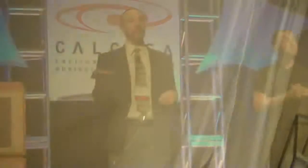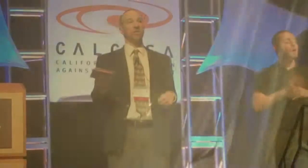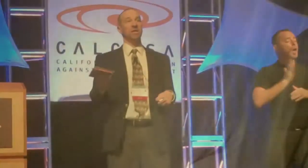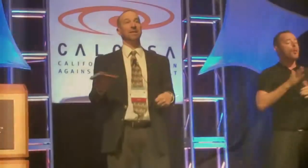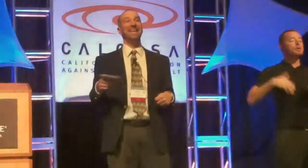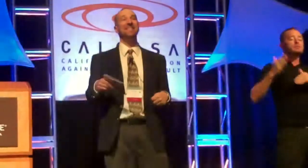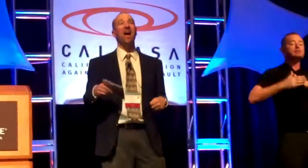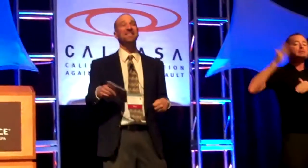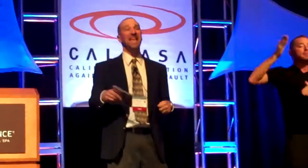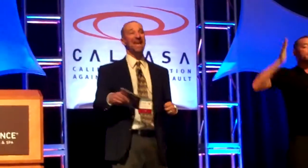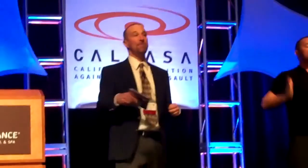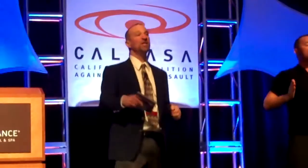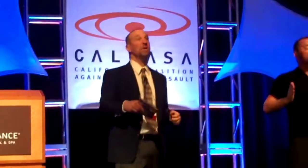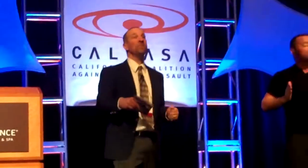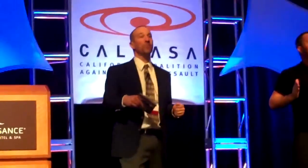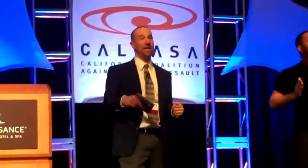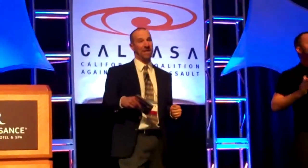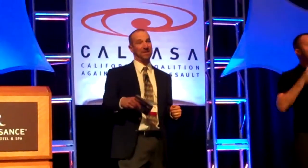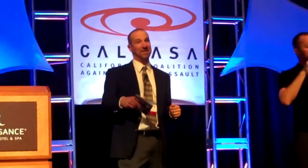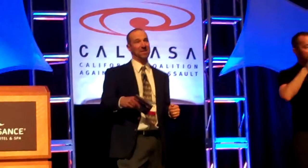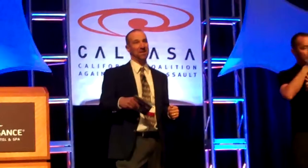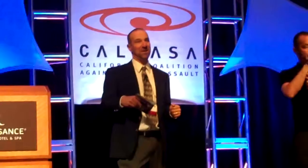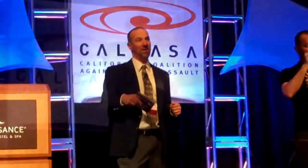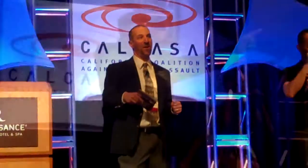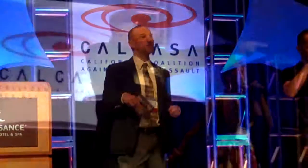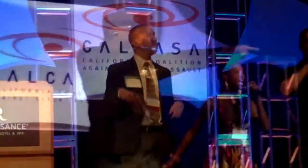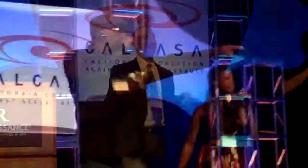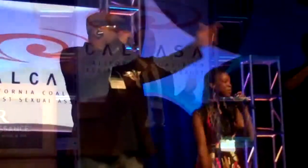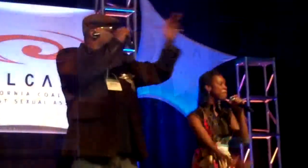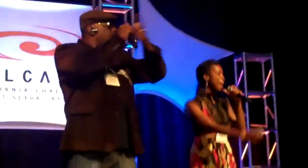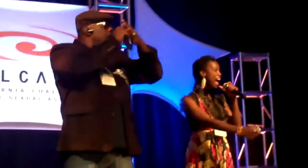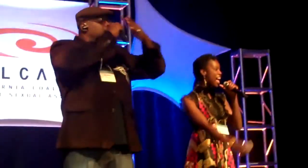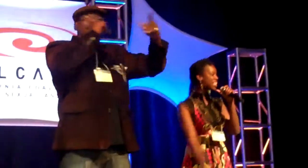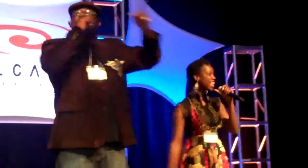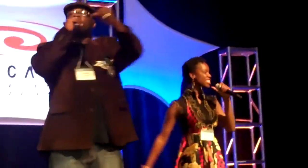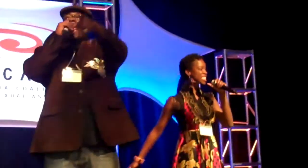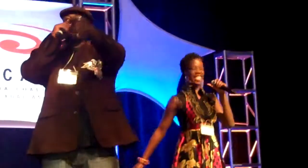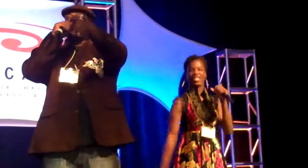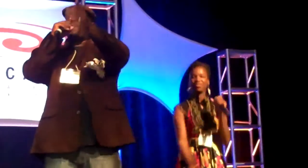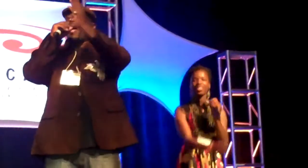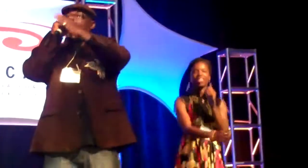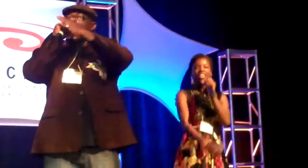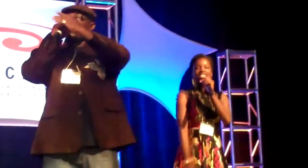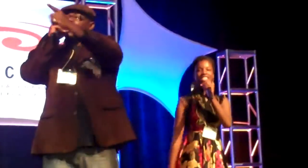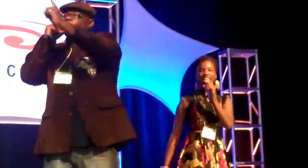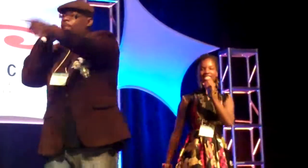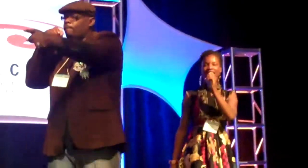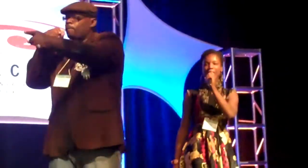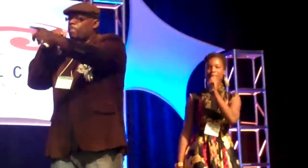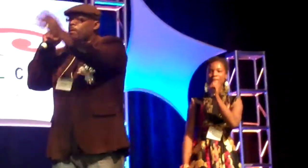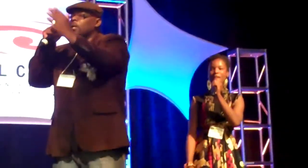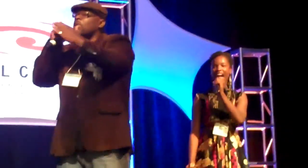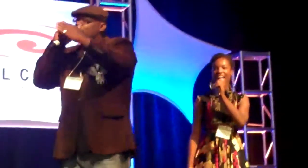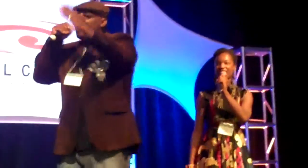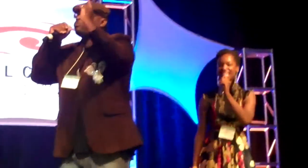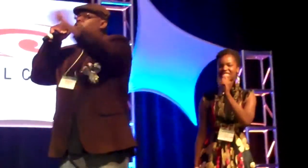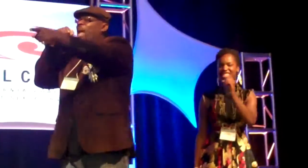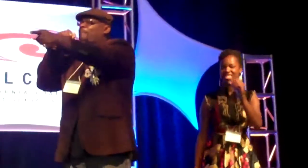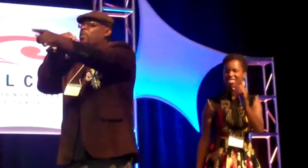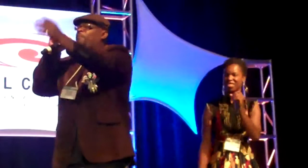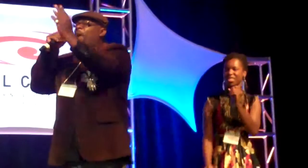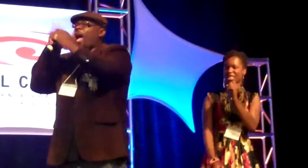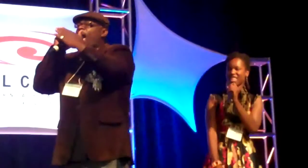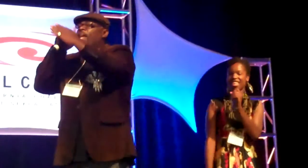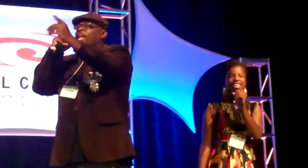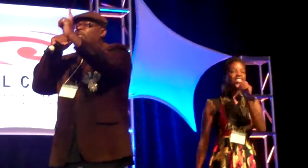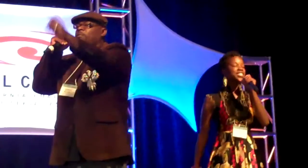Look at this. Lady Taze and Bishop Freed is our heart. Say stop the violence. Come on,